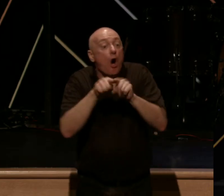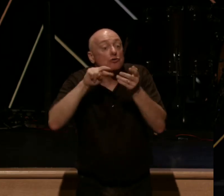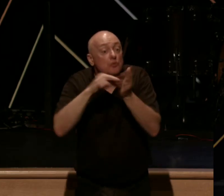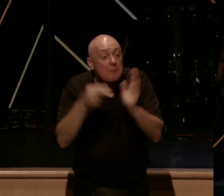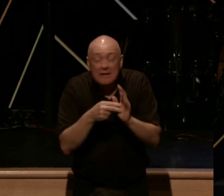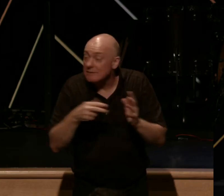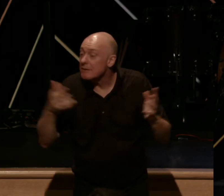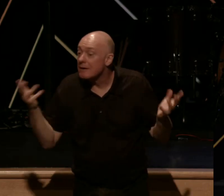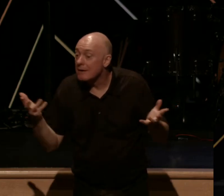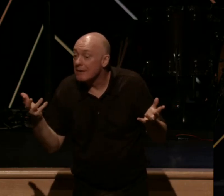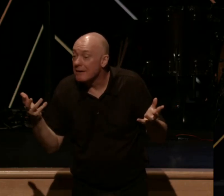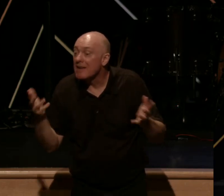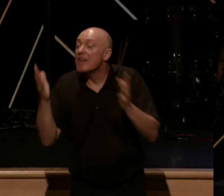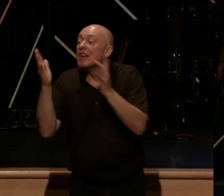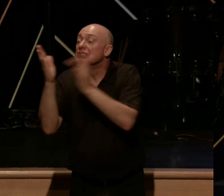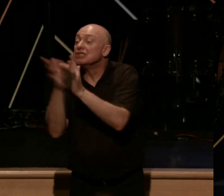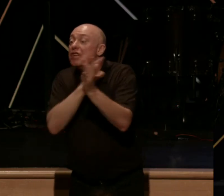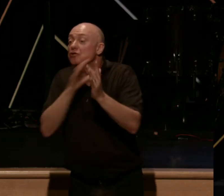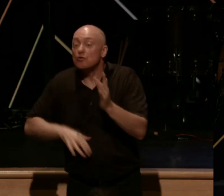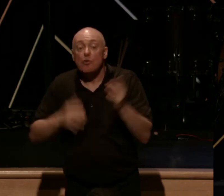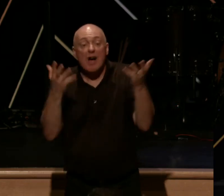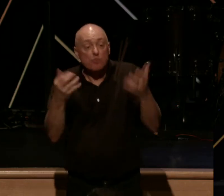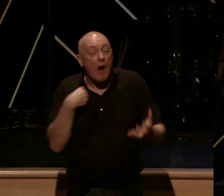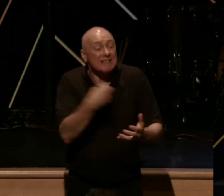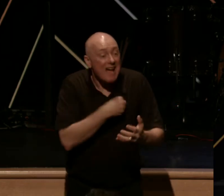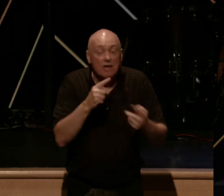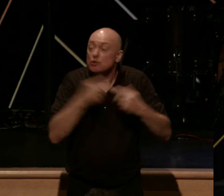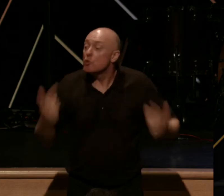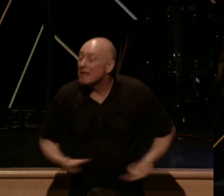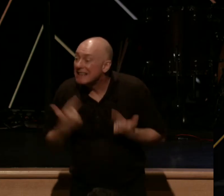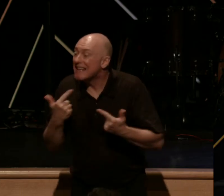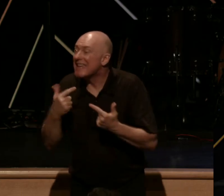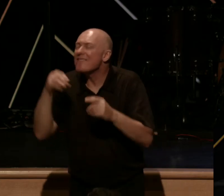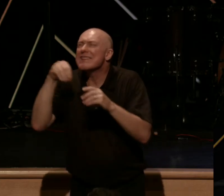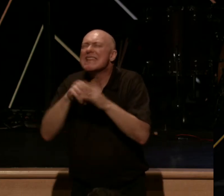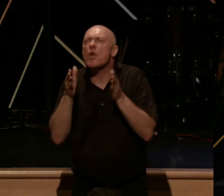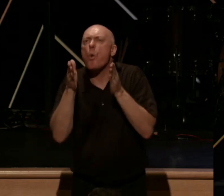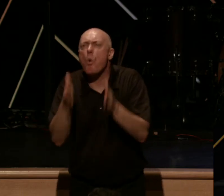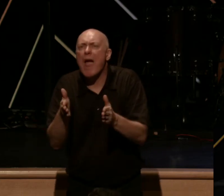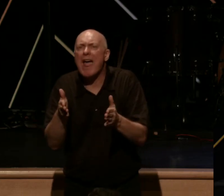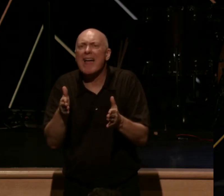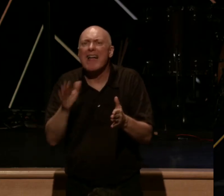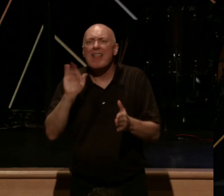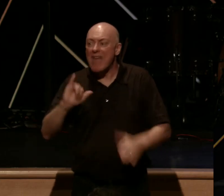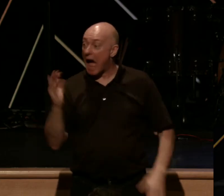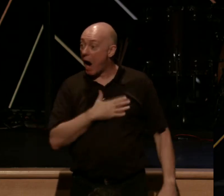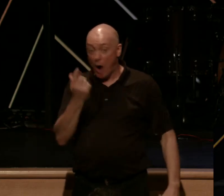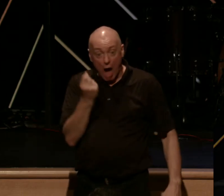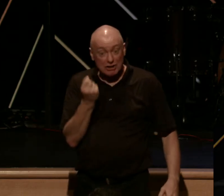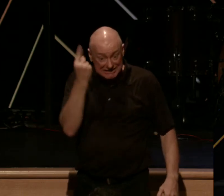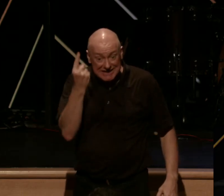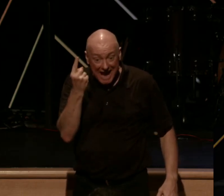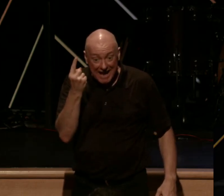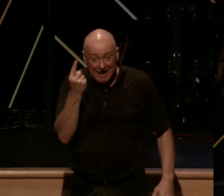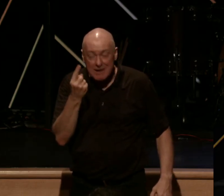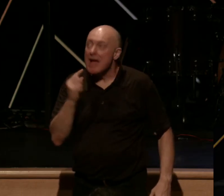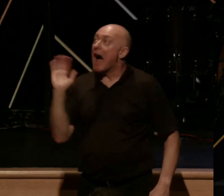that Jesus Christ wants us to live in such a way that our understanding and our experience